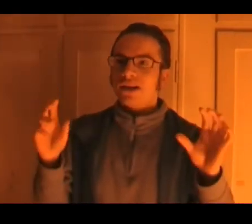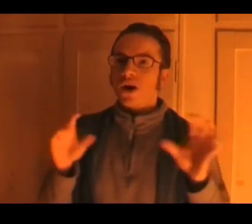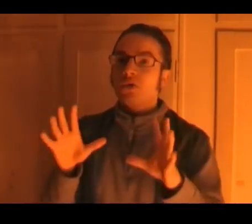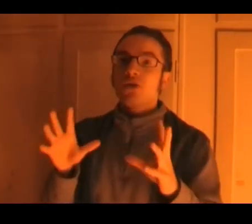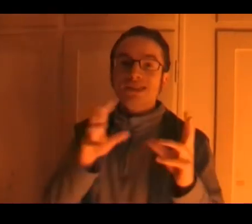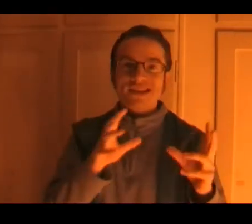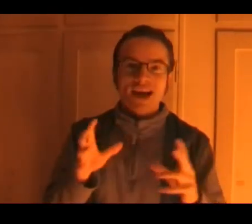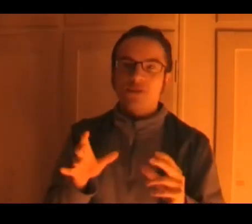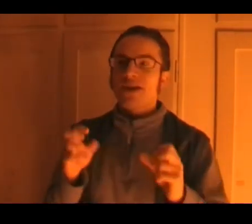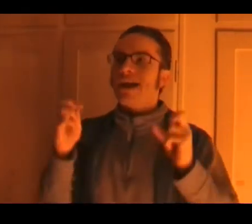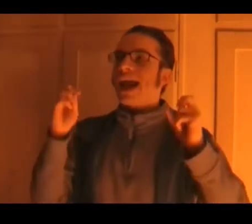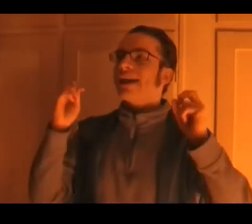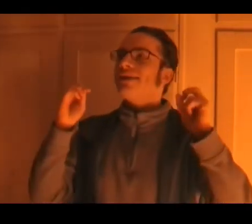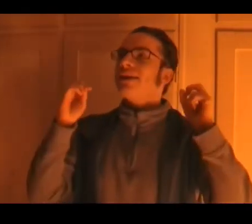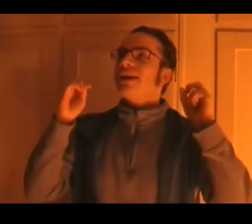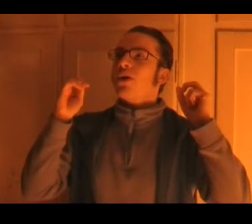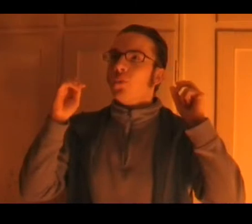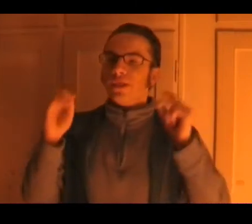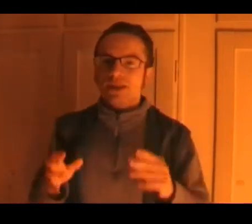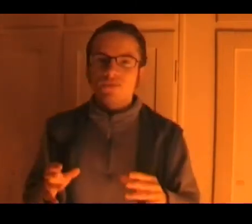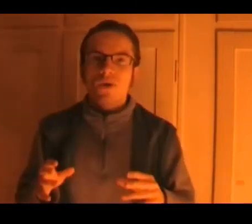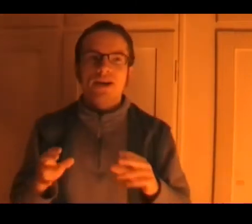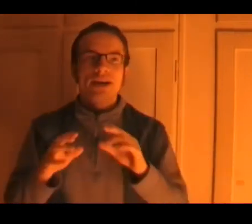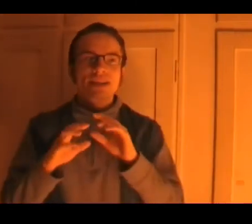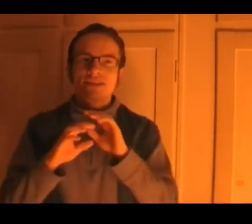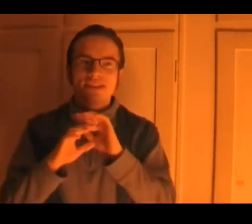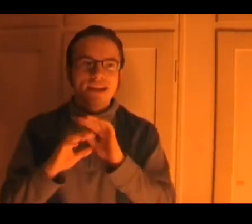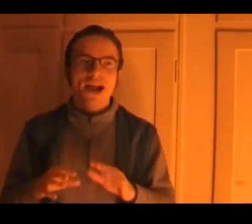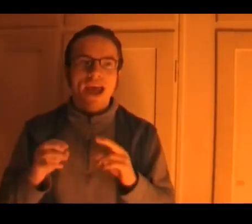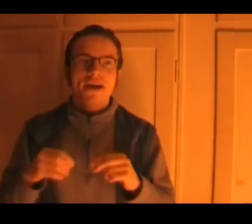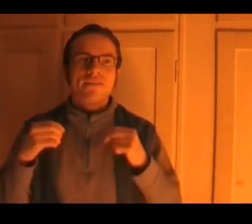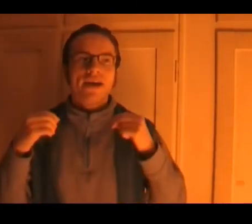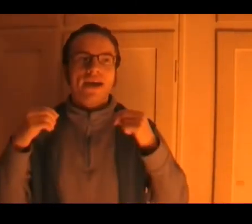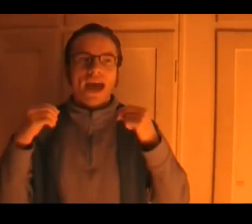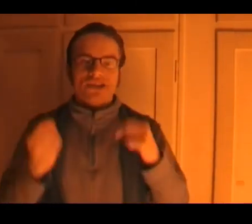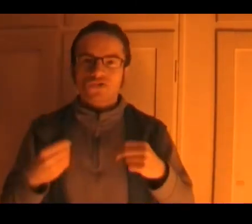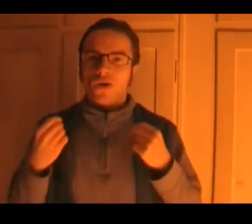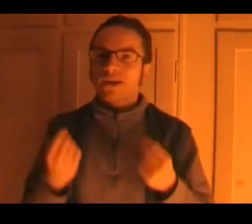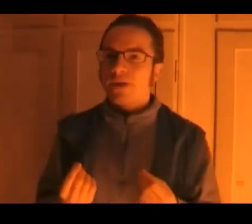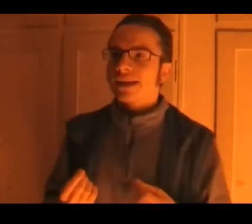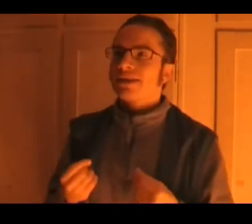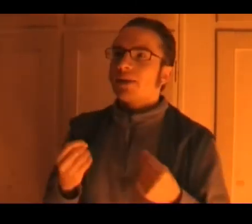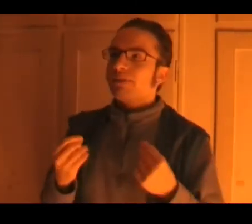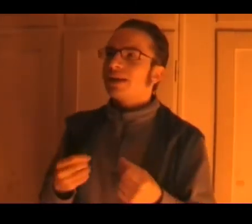and oh no he's still out there and with this one it just did not have a strong effect because